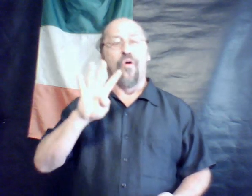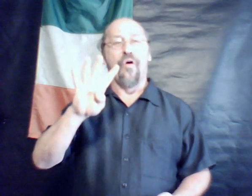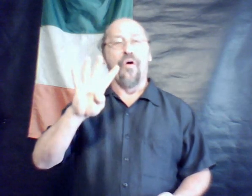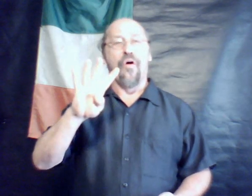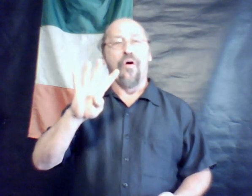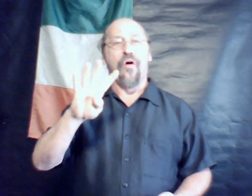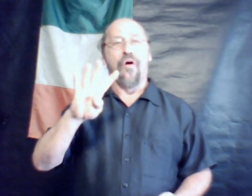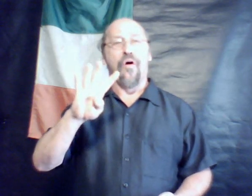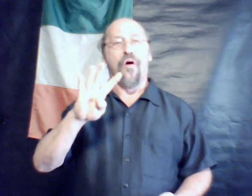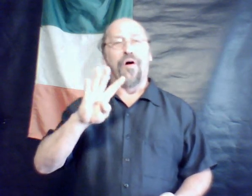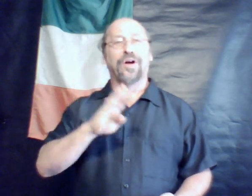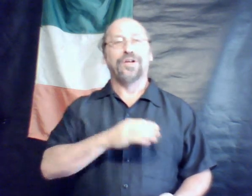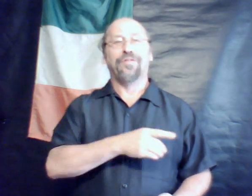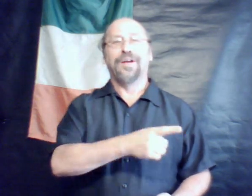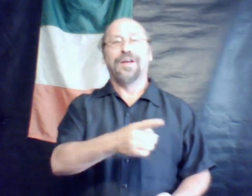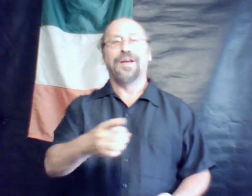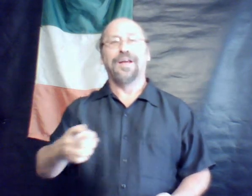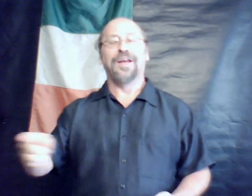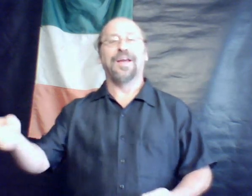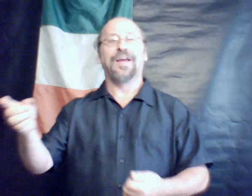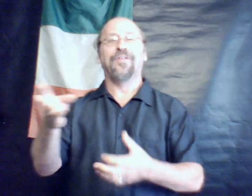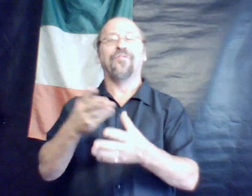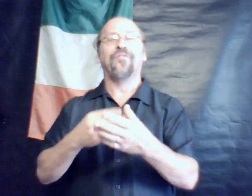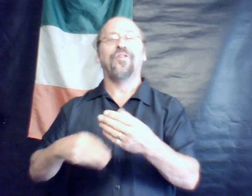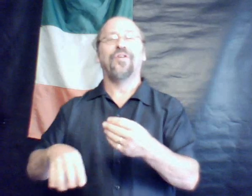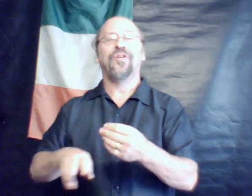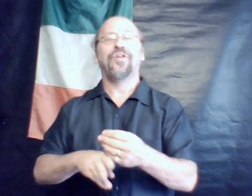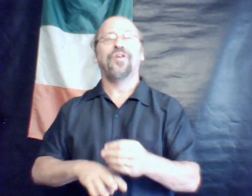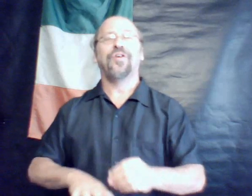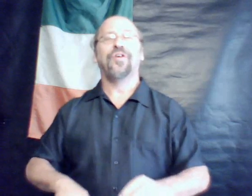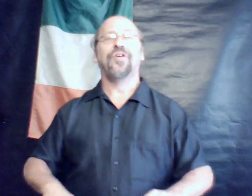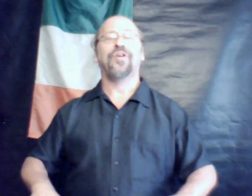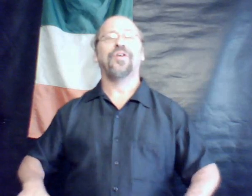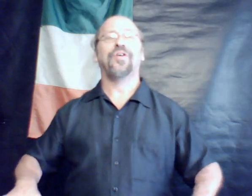four green fields,